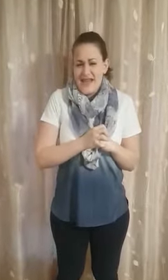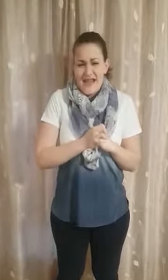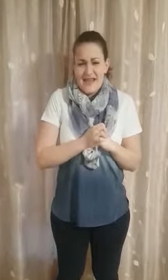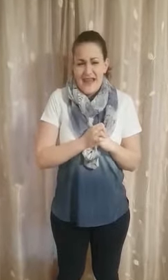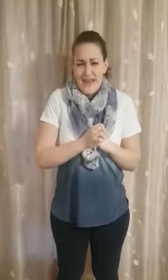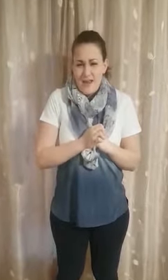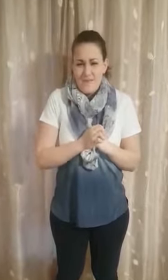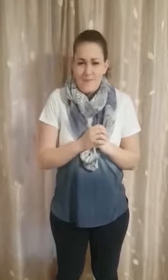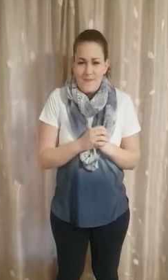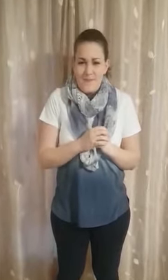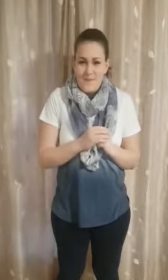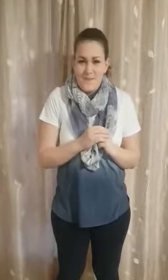does again?